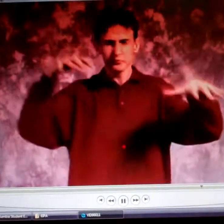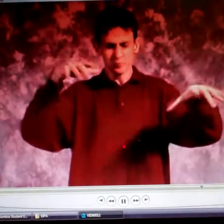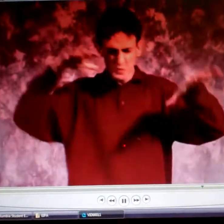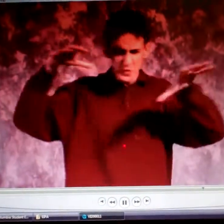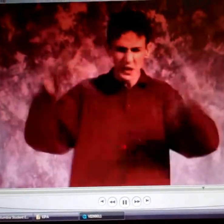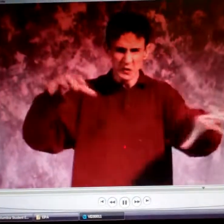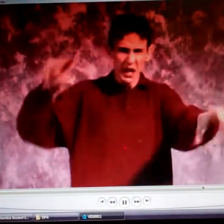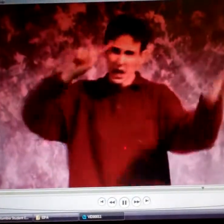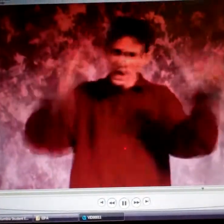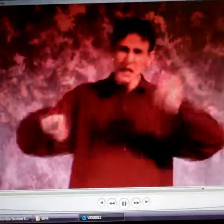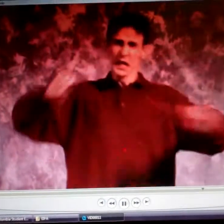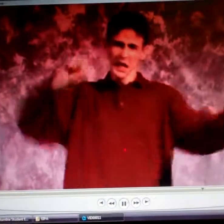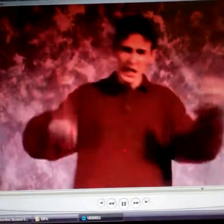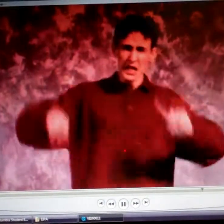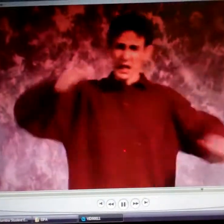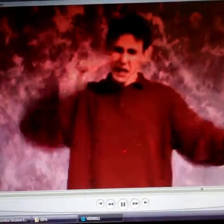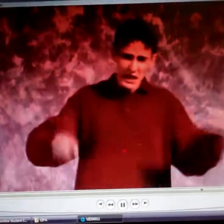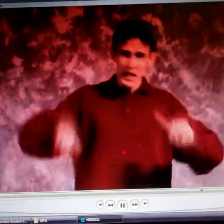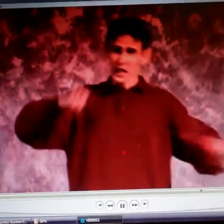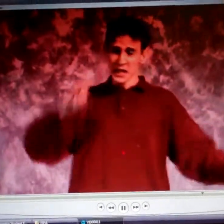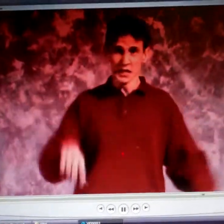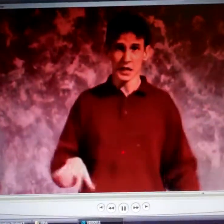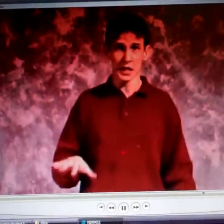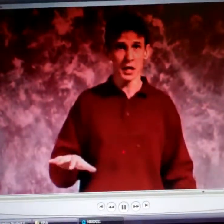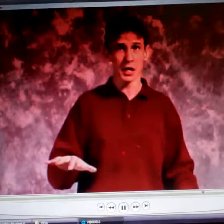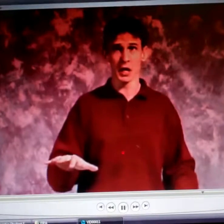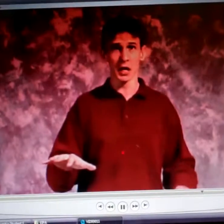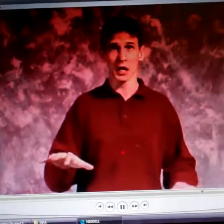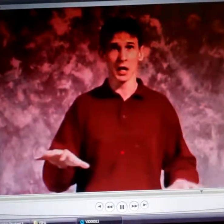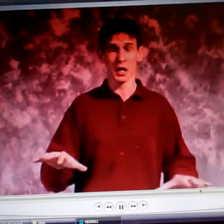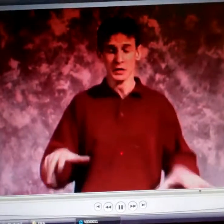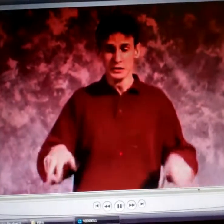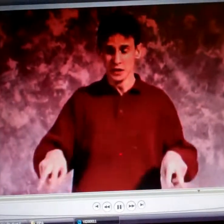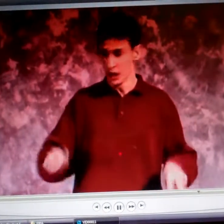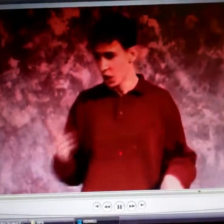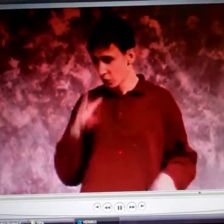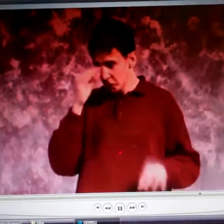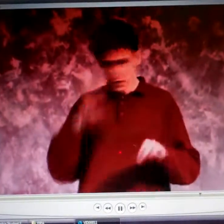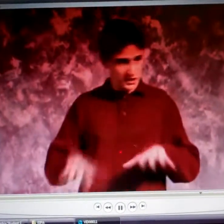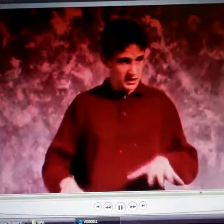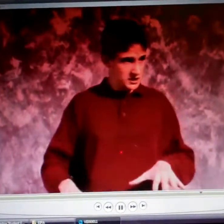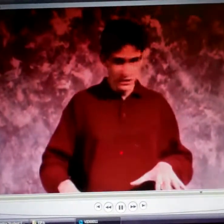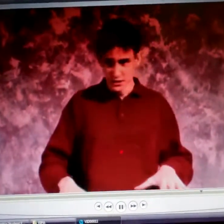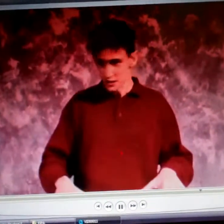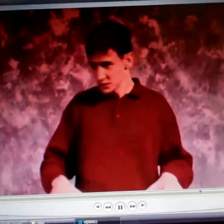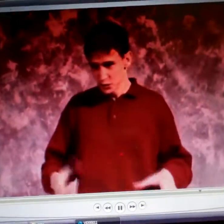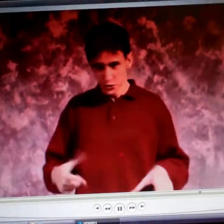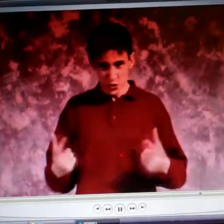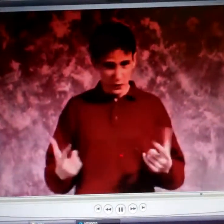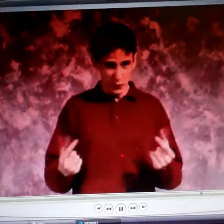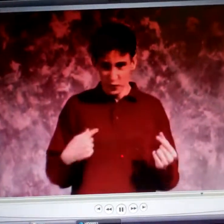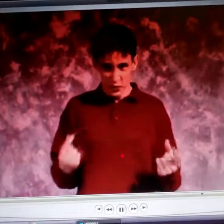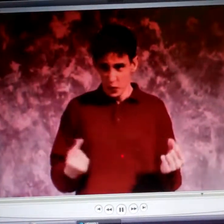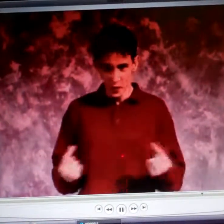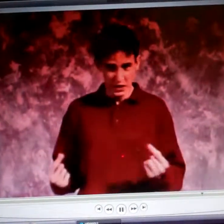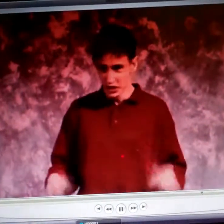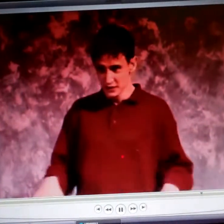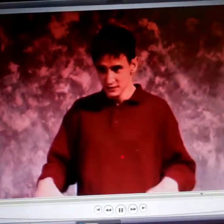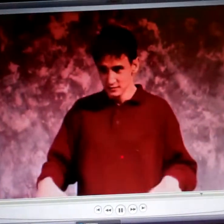And that is when the storm hit. there was lightning everywhere. And I was a little nervous. All the boys were a little nervous. was like,